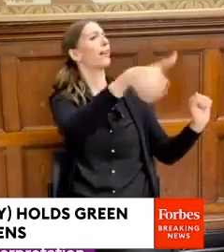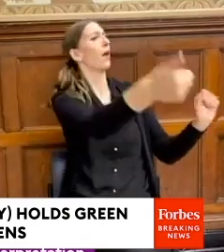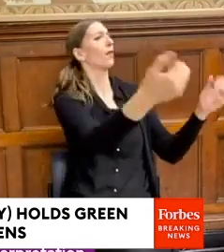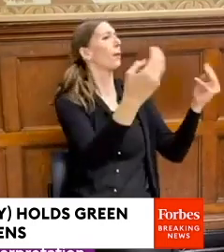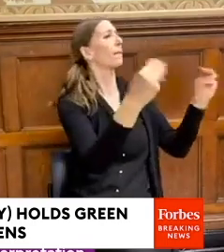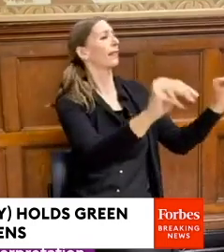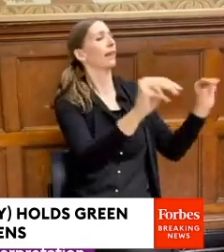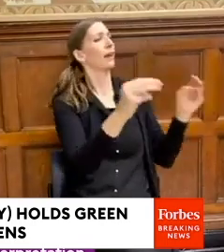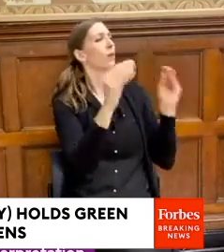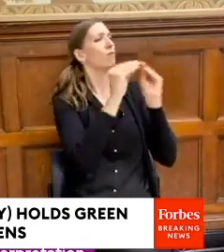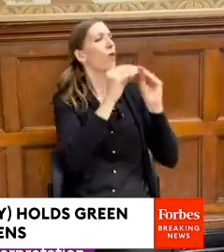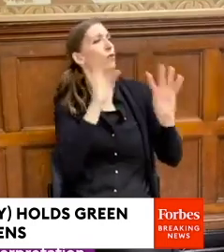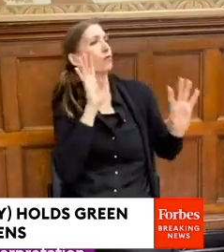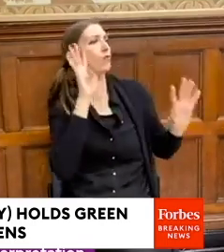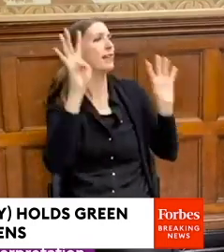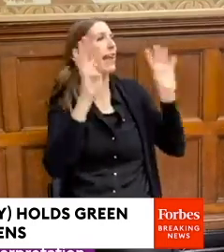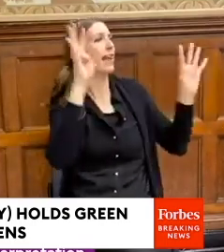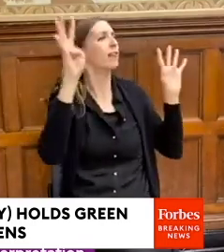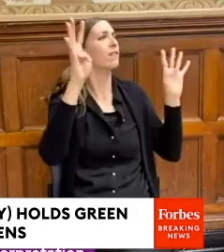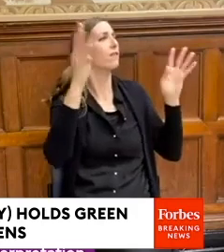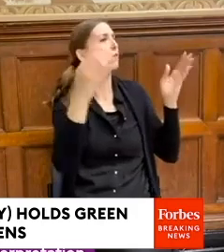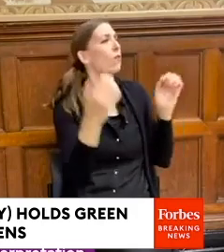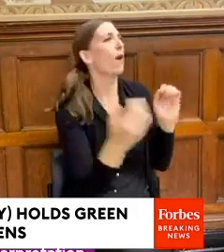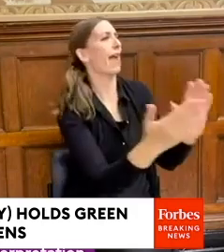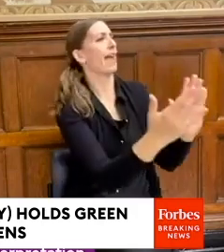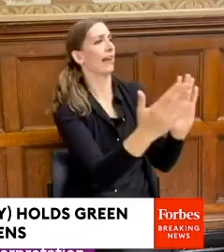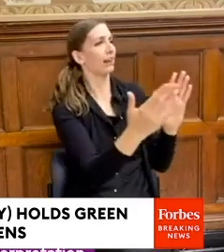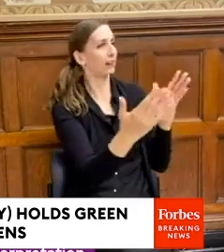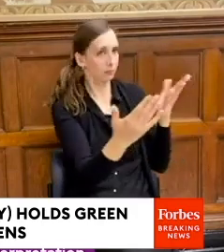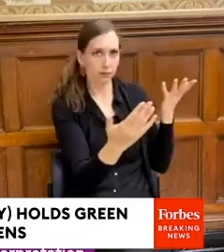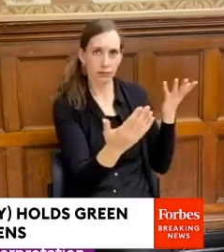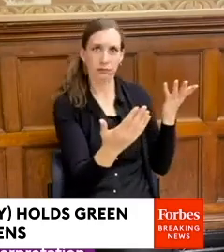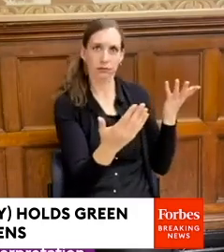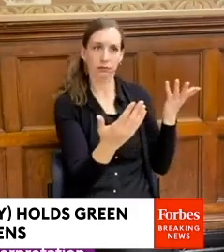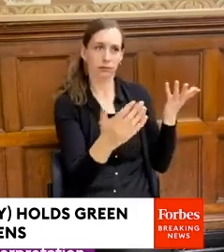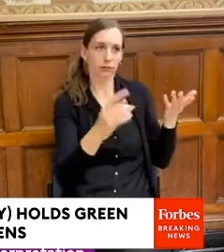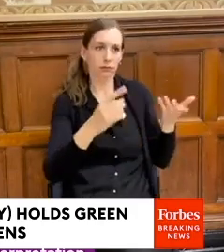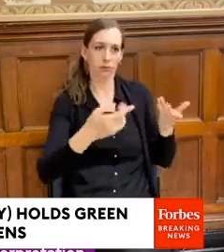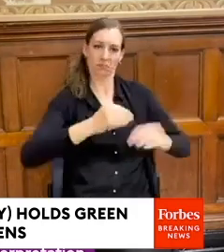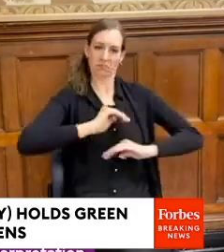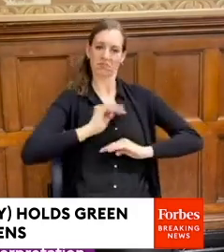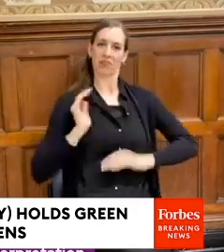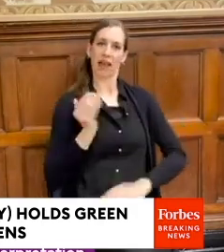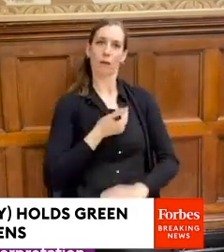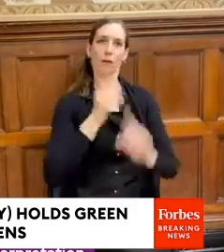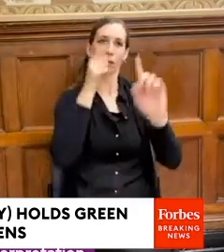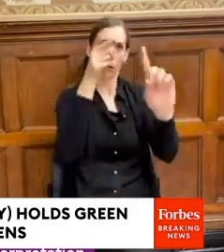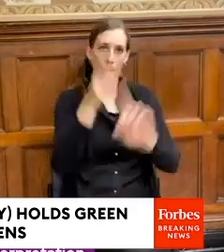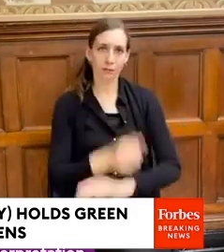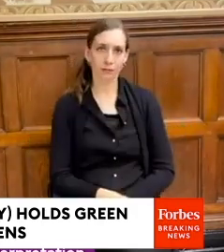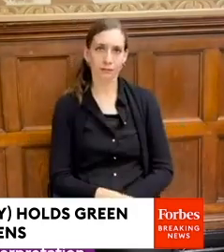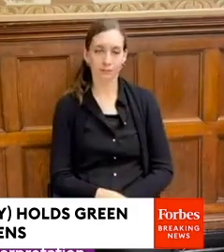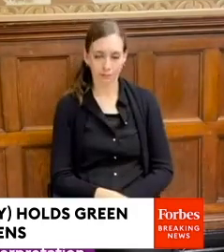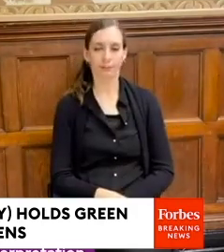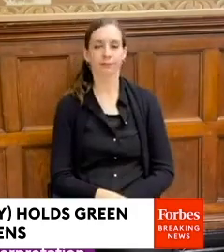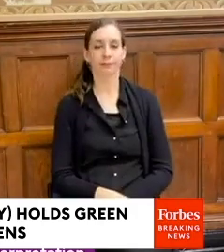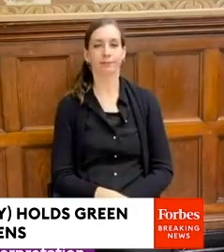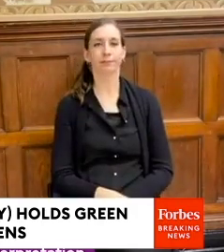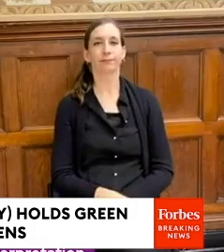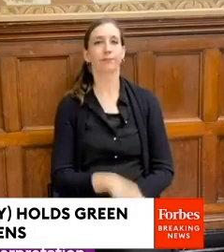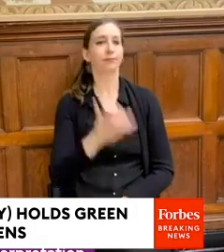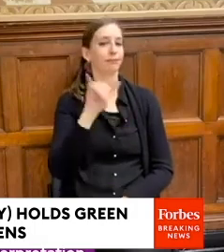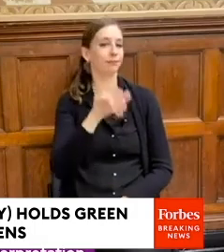creative ways and alternatives to make sure that we can get this done. And that's really what we're really excited about and